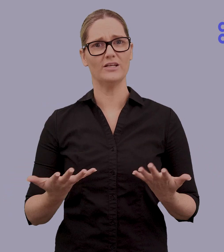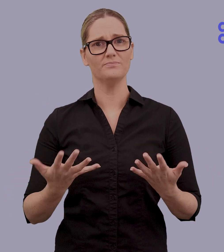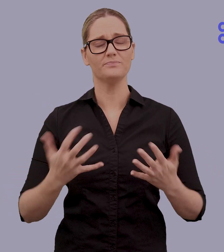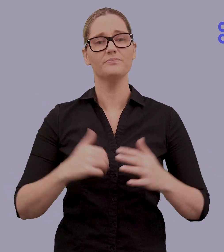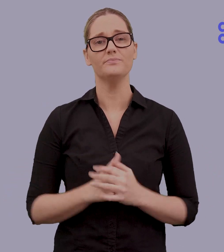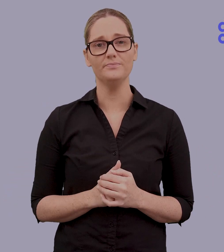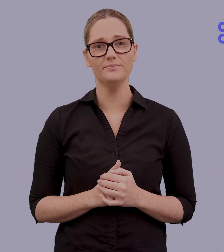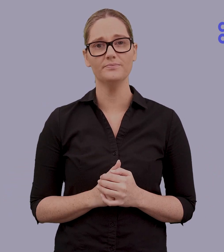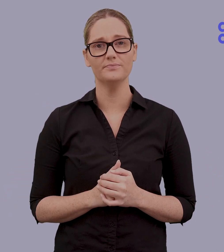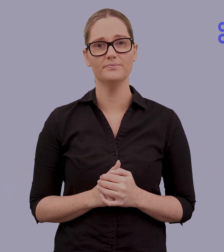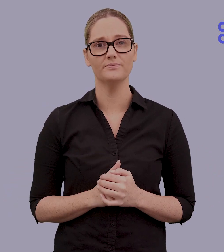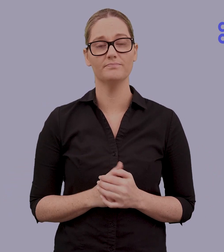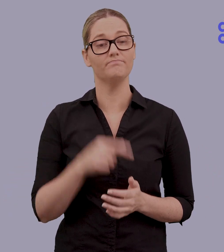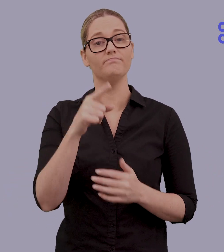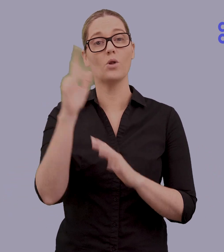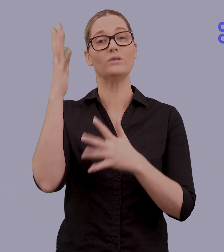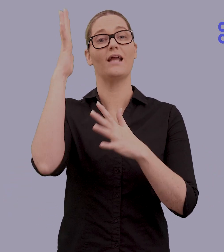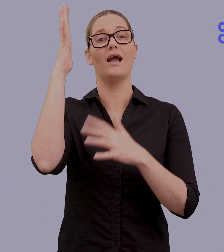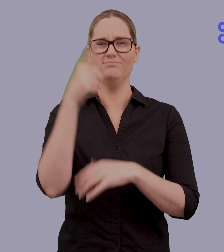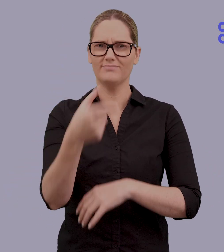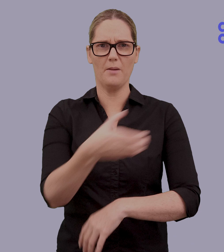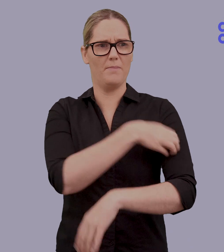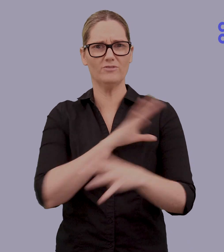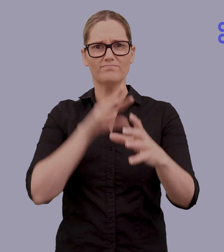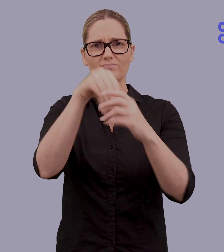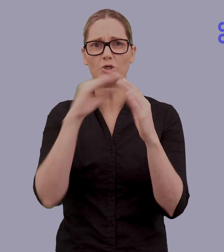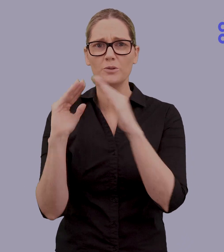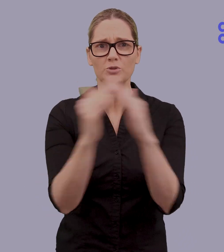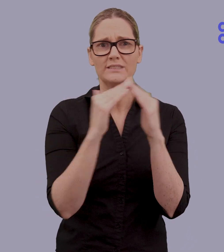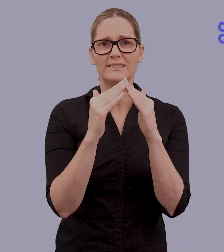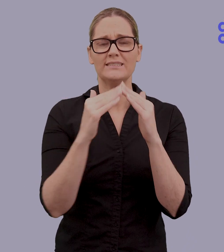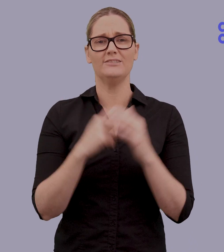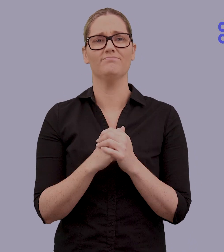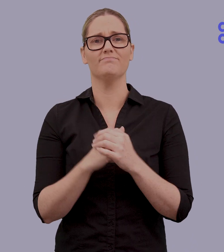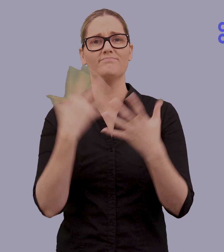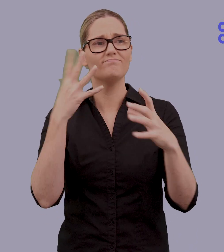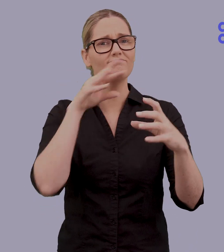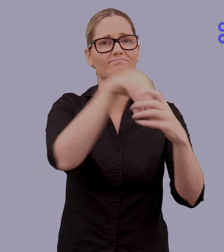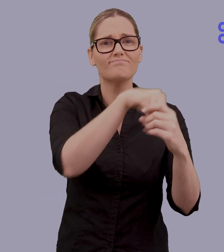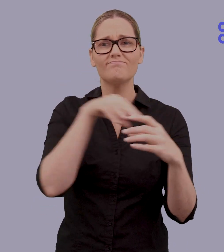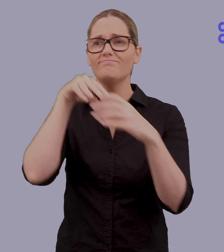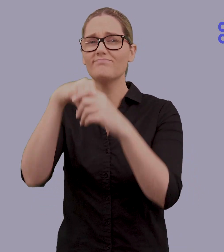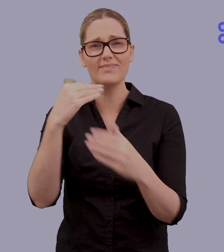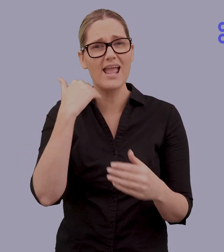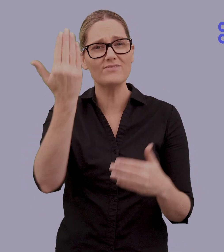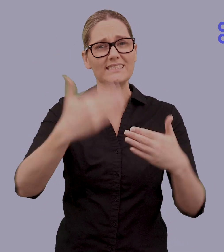Australians. It empowers us to connect with our community, and participate in everyday lives,